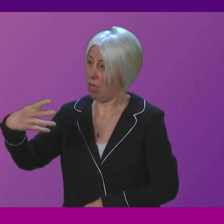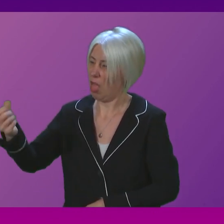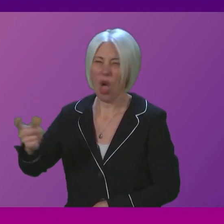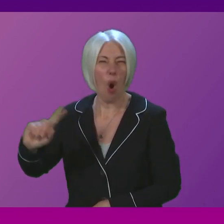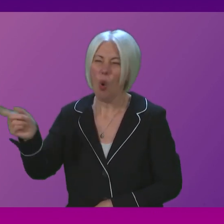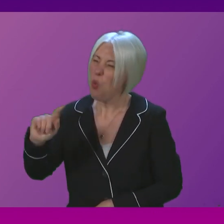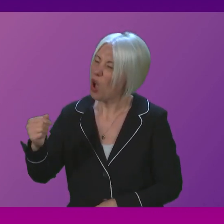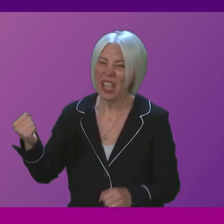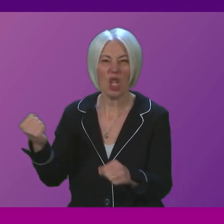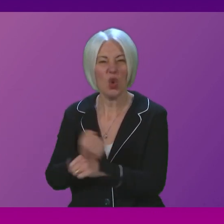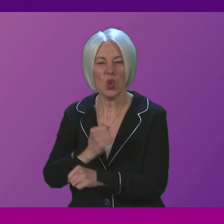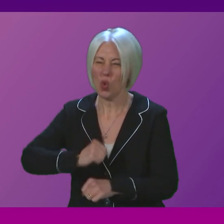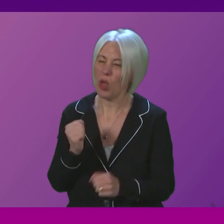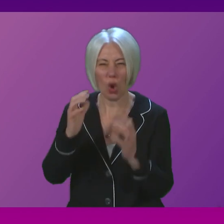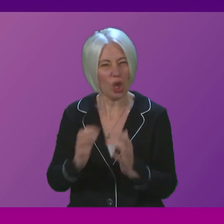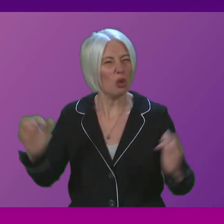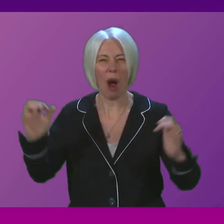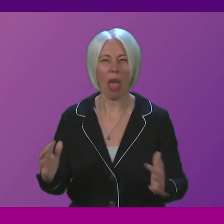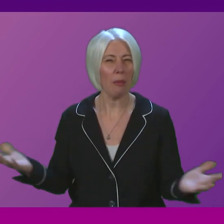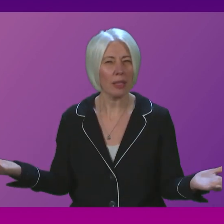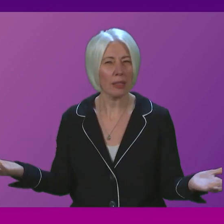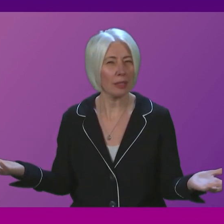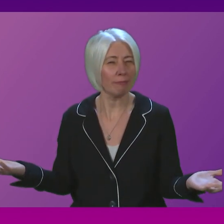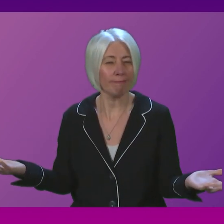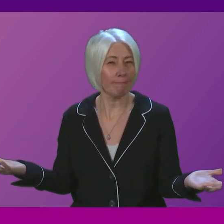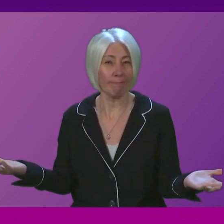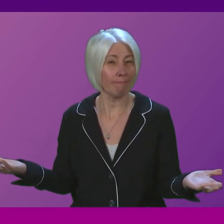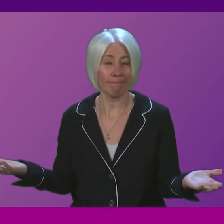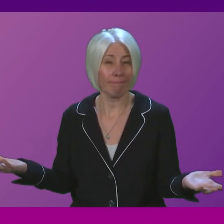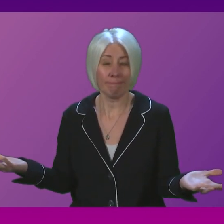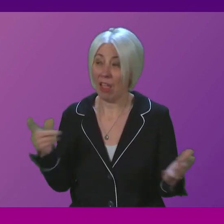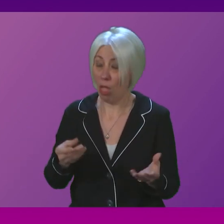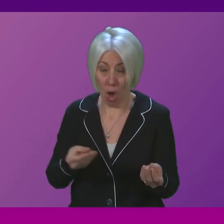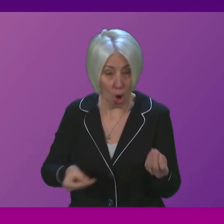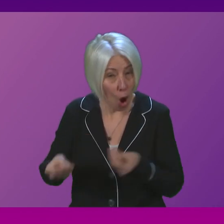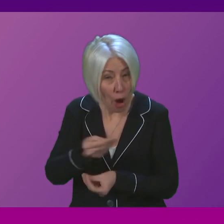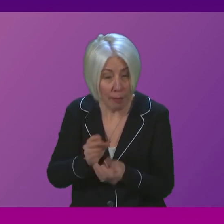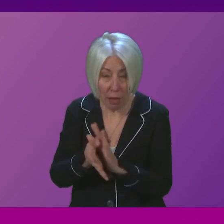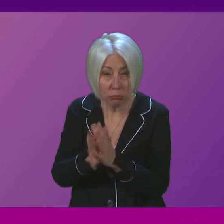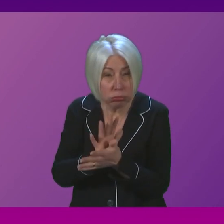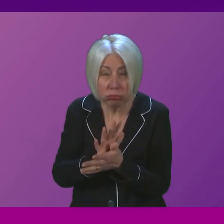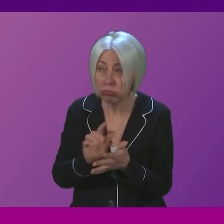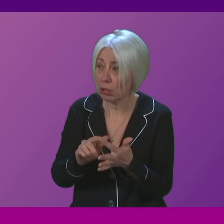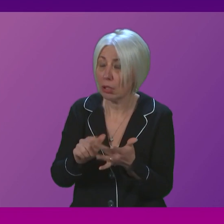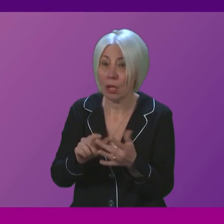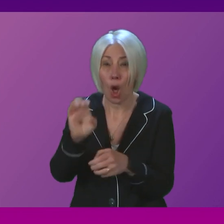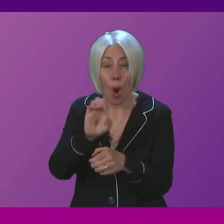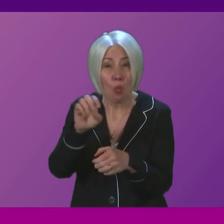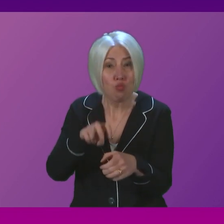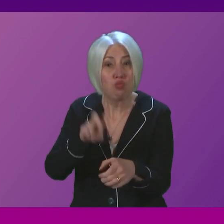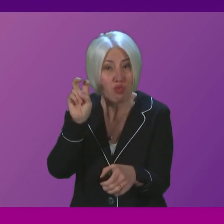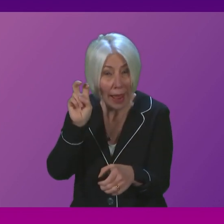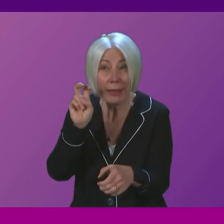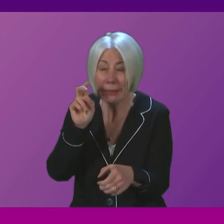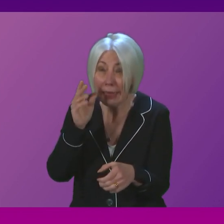this got to do with the Scottish Parliament? The state of the economy the fact that Brexit has